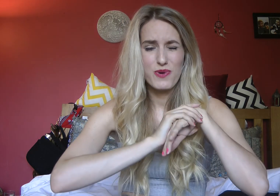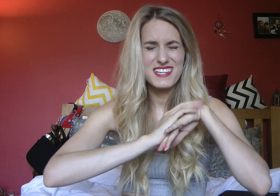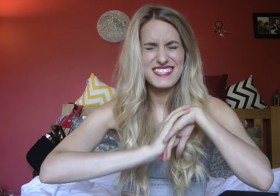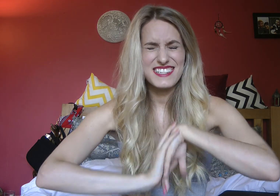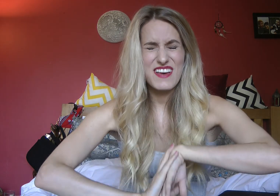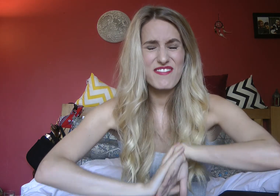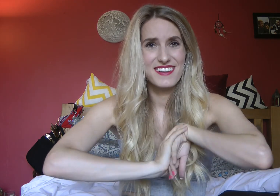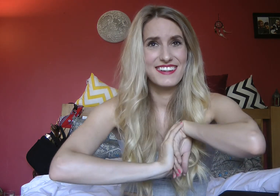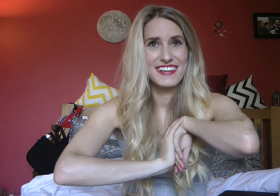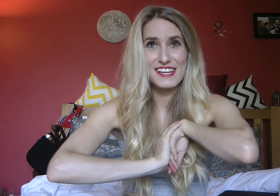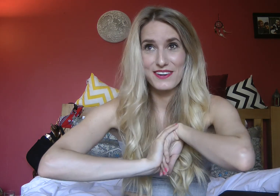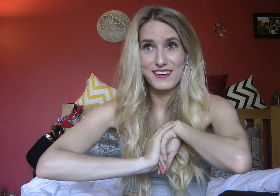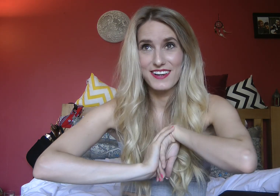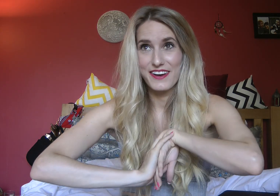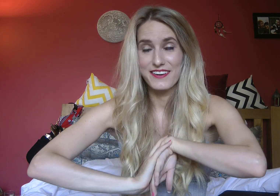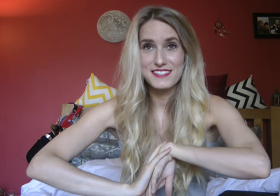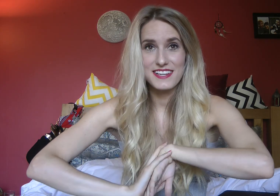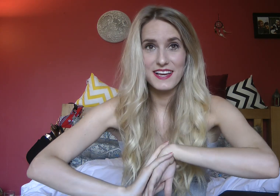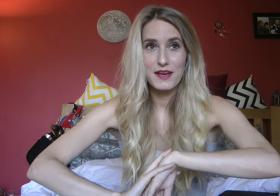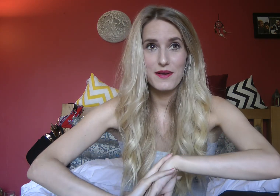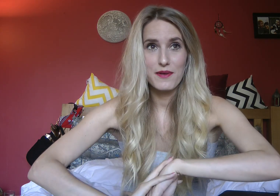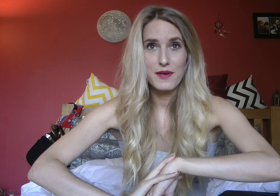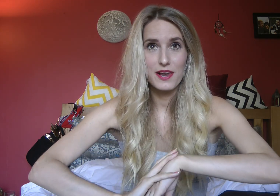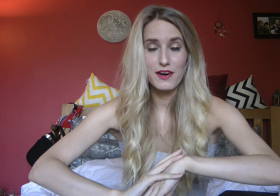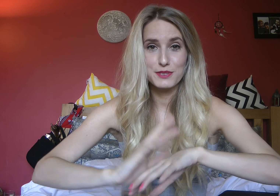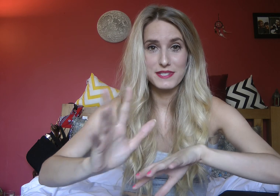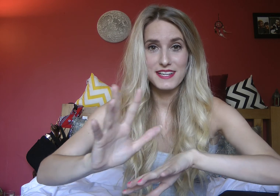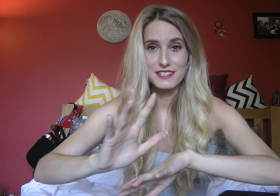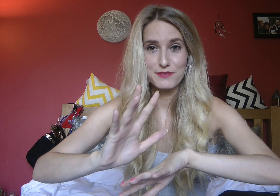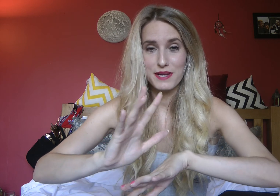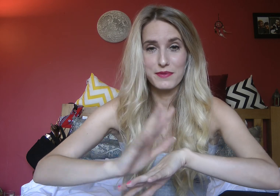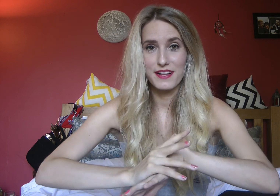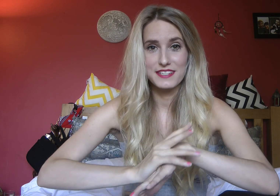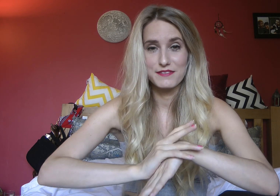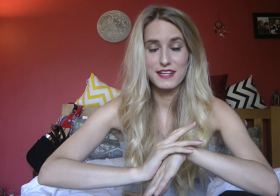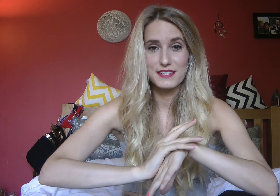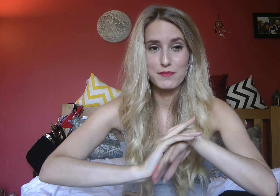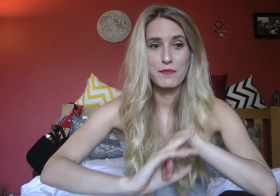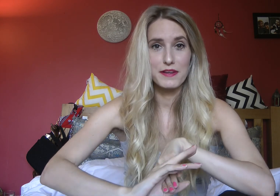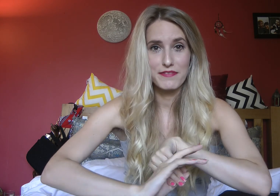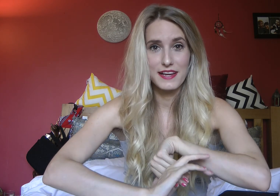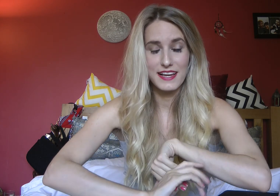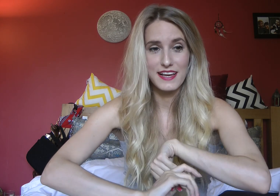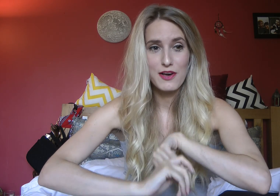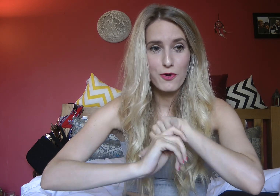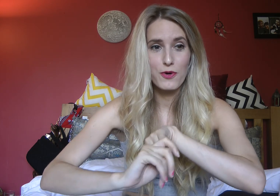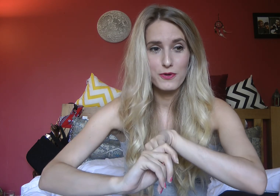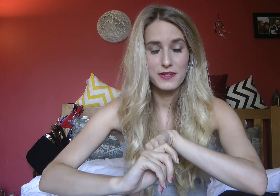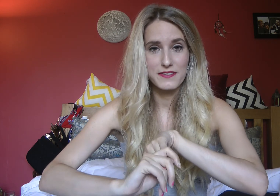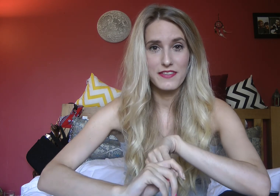are definitely not alone I'd say a large percentage of people at these events are probably feeling awkward than